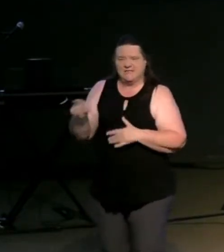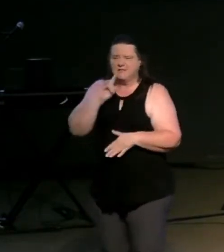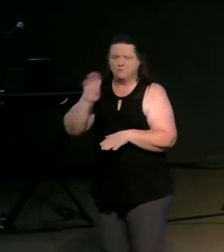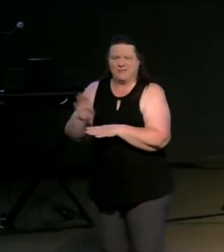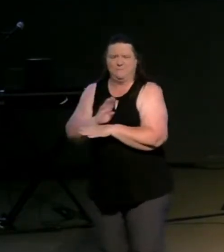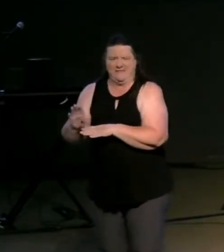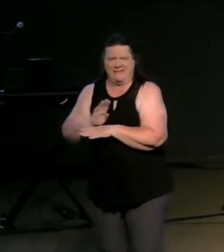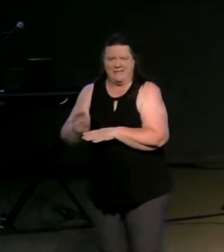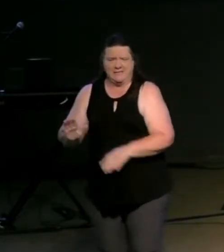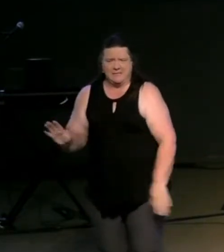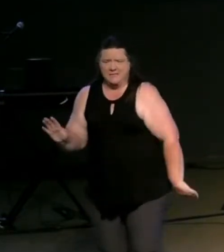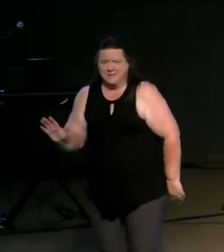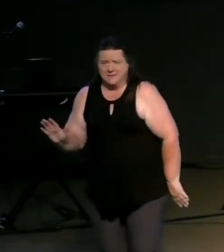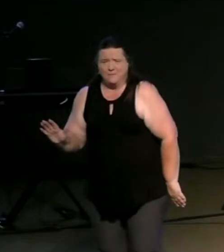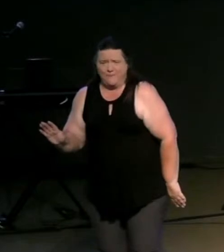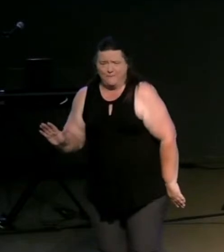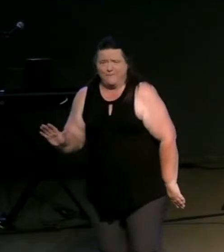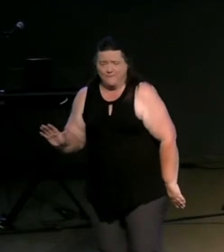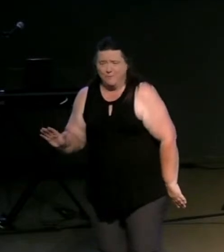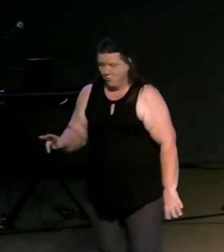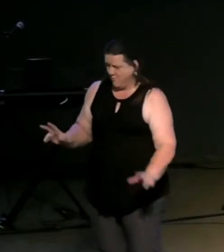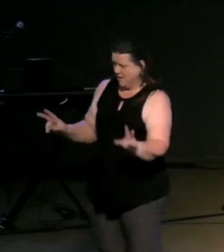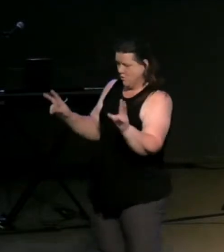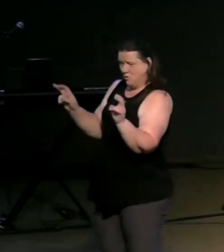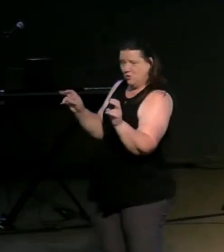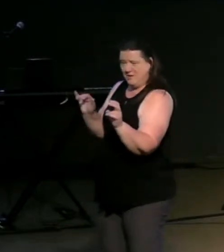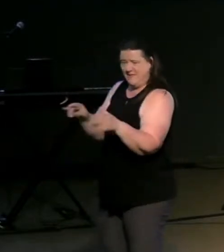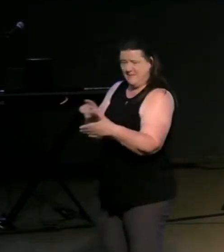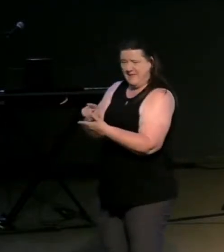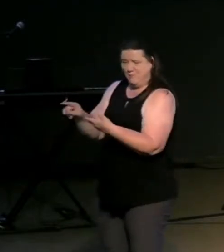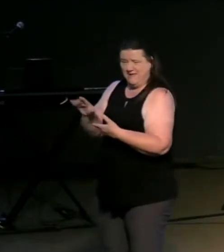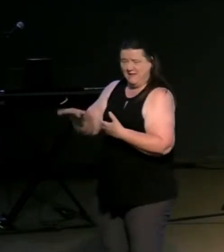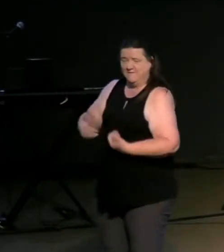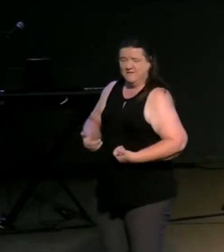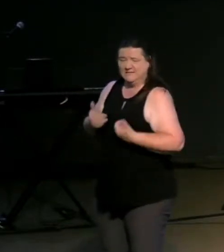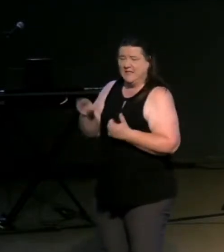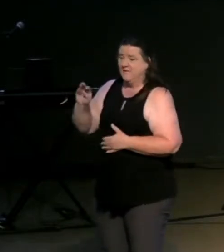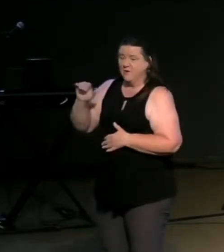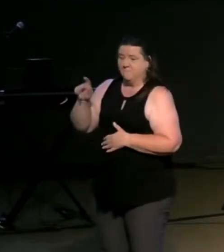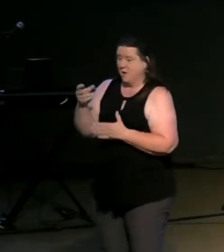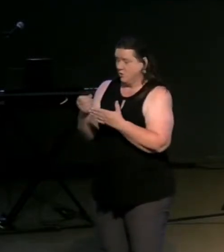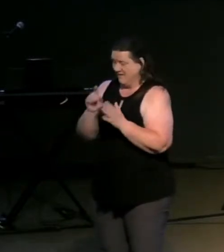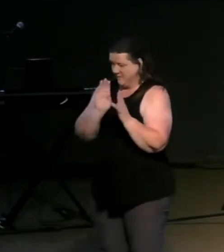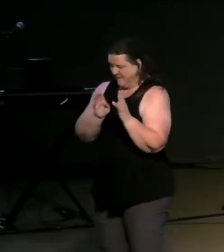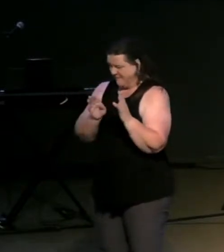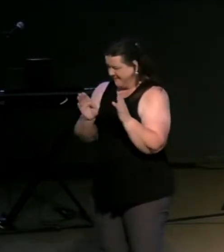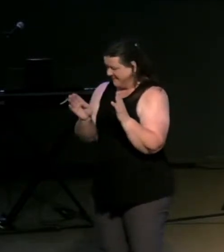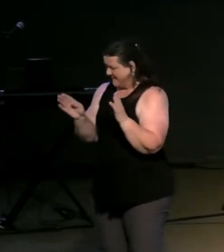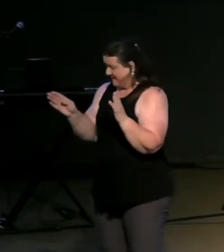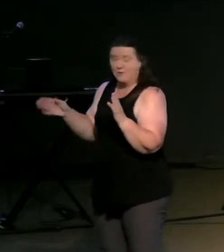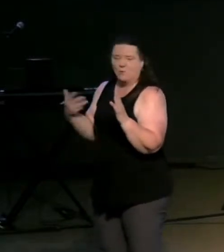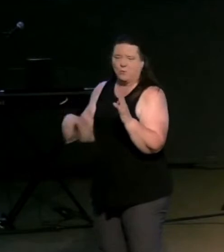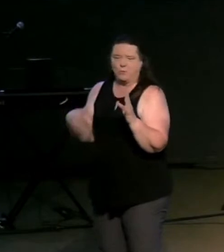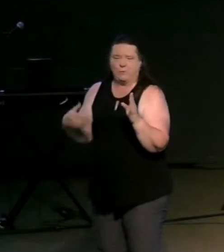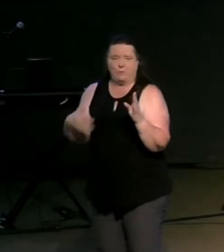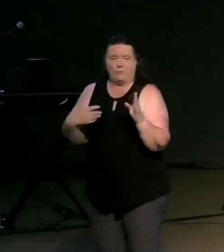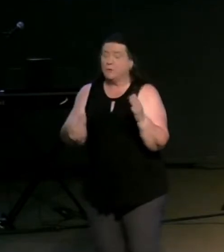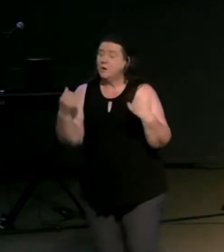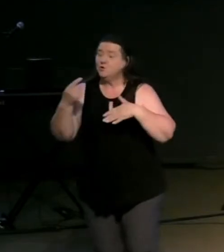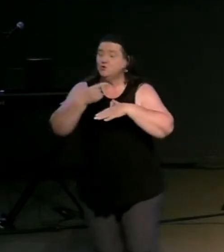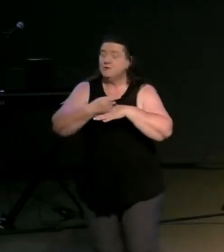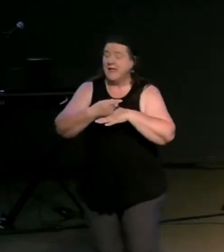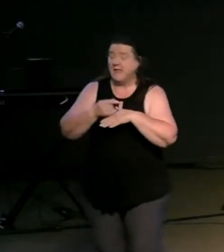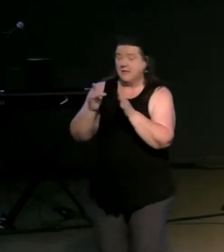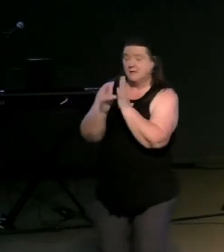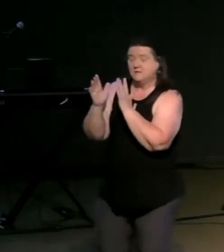if you want to take a snapshot or go back and read mark chapter 12 uh today we covered we cover the first parable and